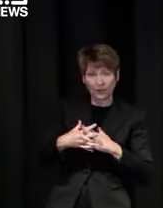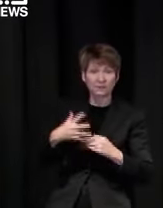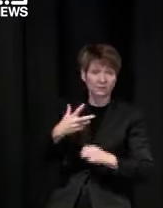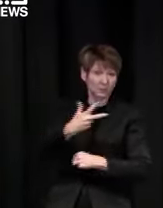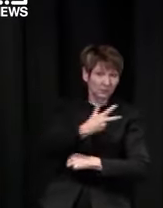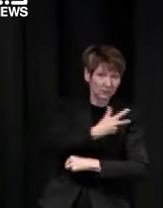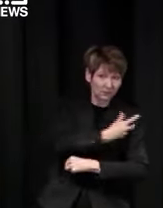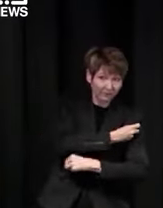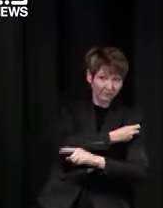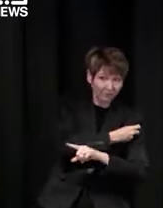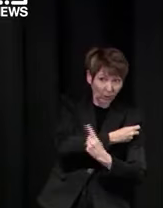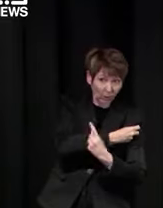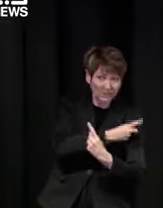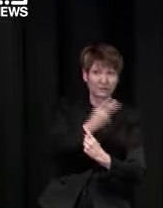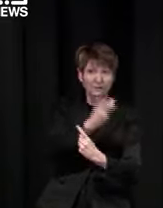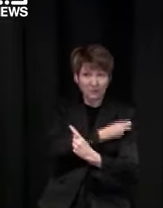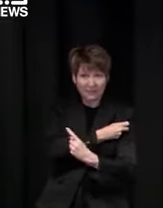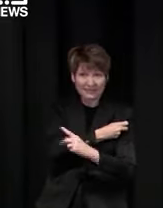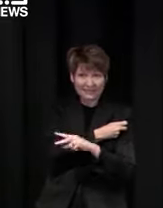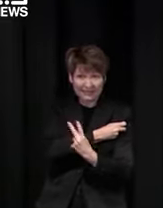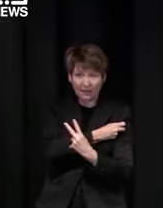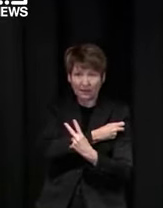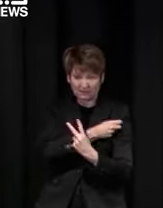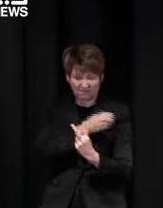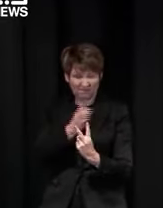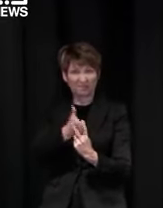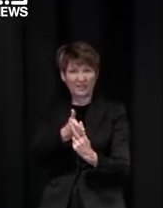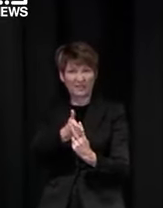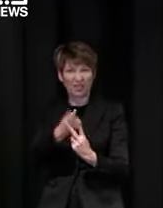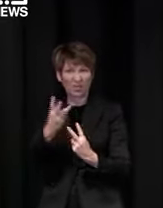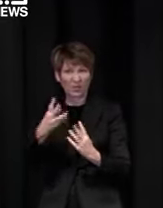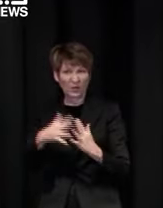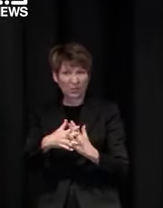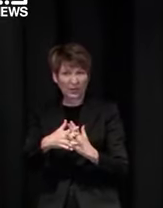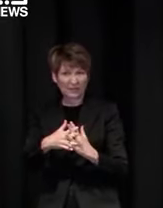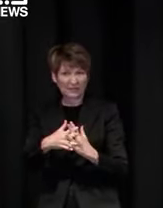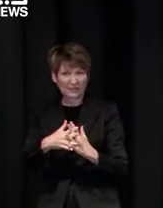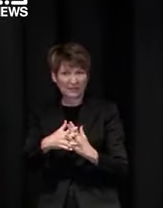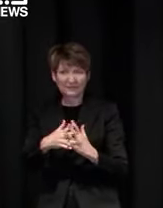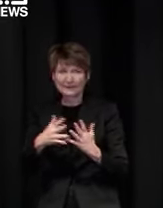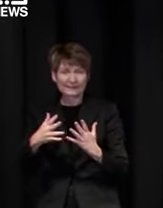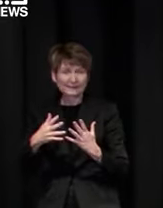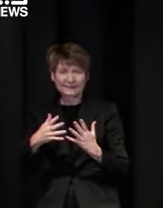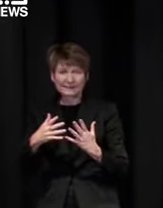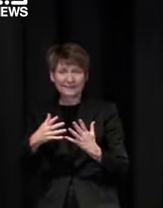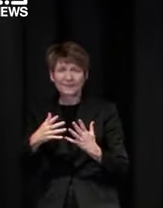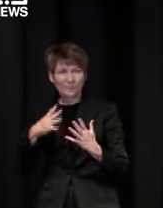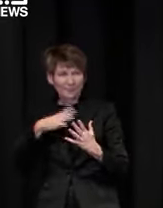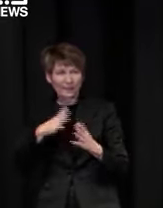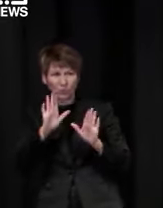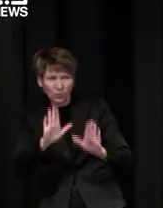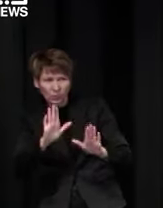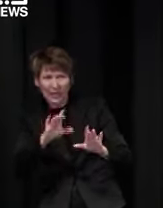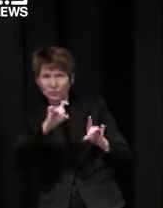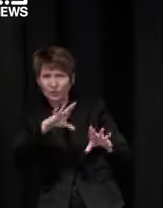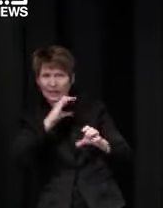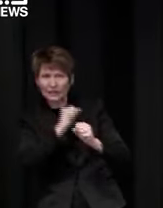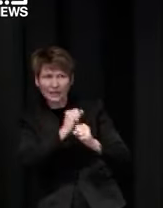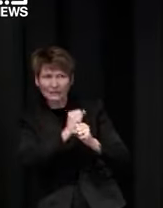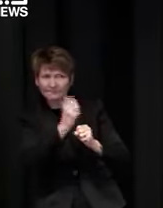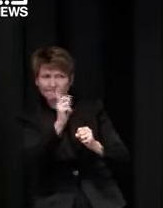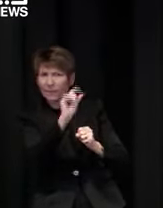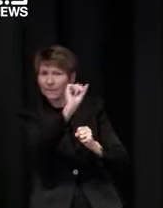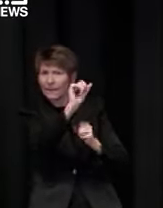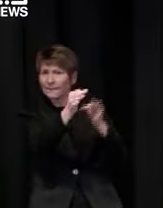i think we still need a little bit more certainty about what's happening i think we've got three weeks of certainty we need four weeks otherwise you can get yourself into a really